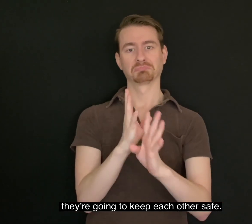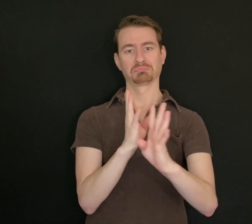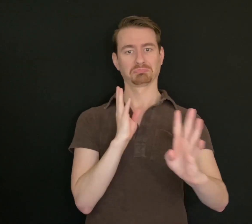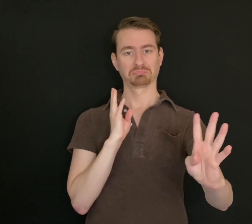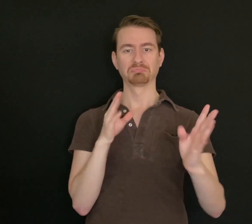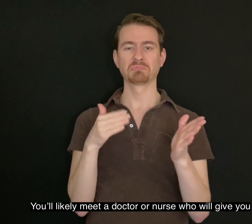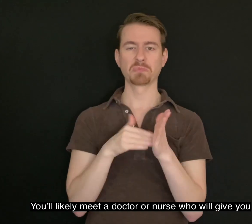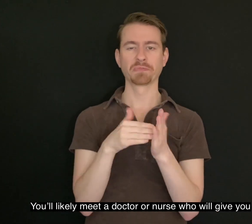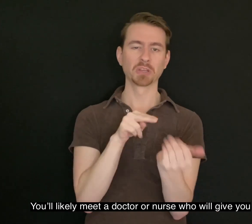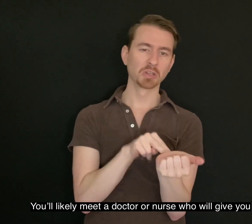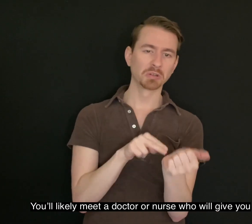going to keep each other safe.